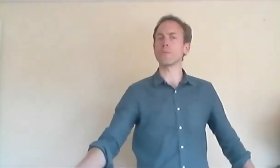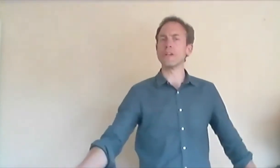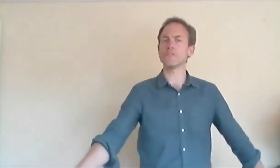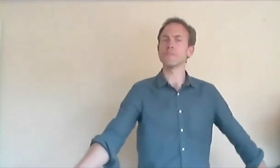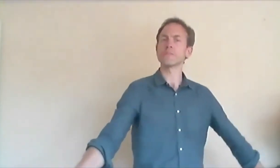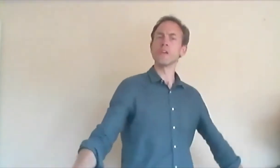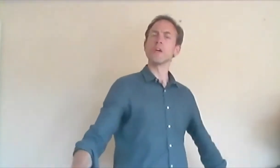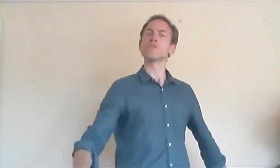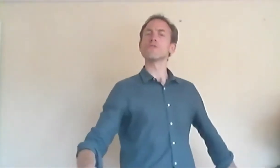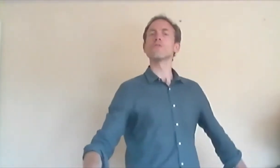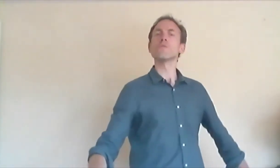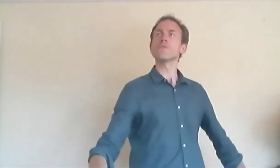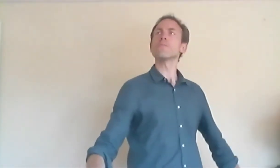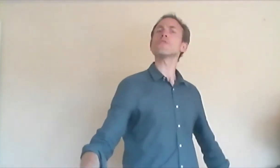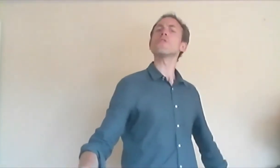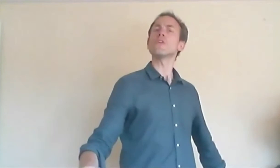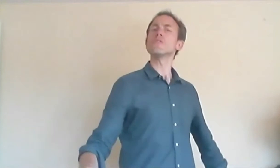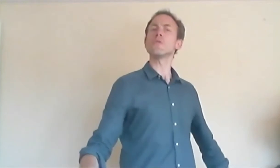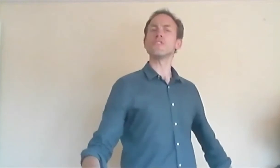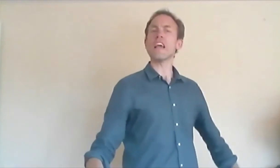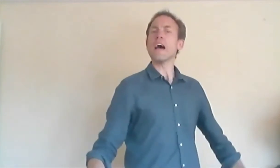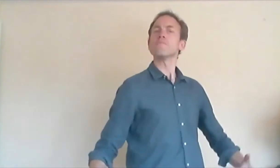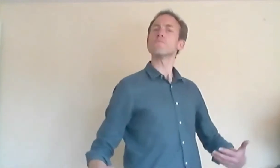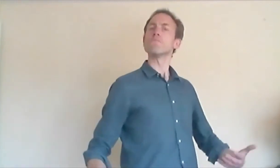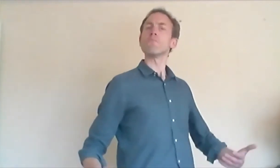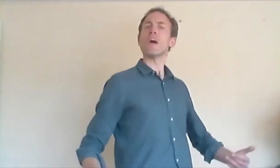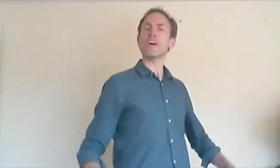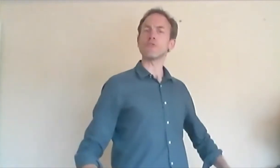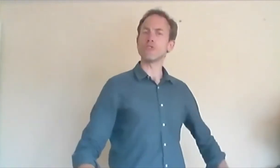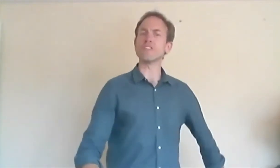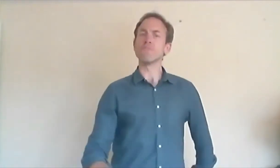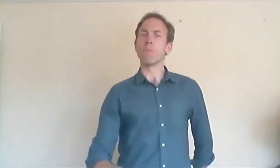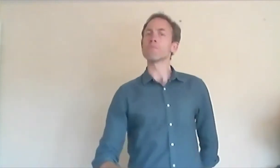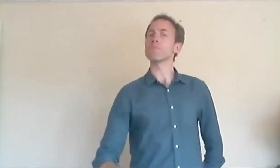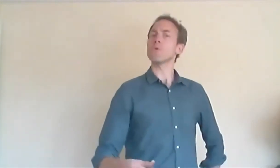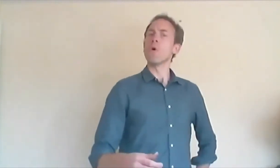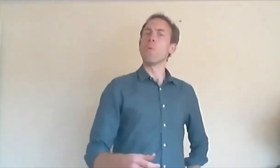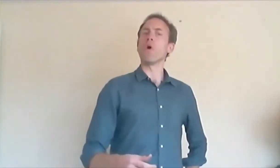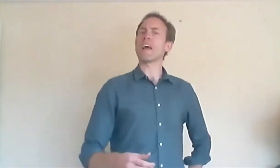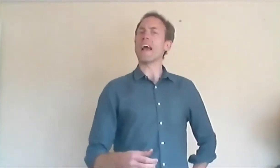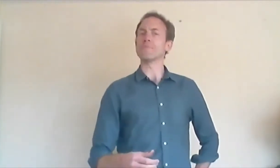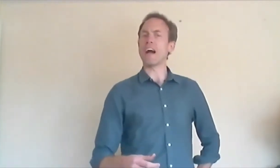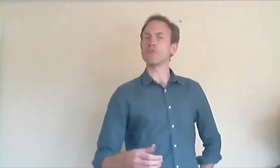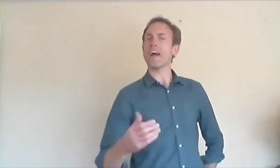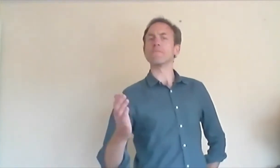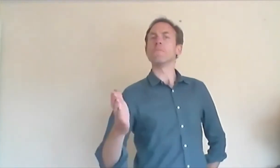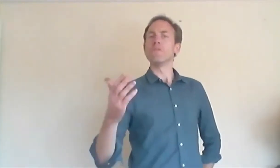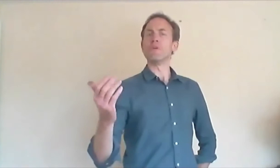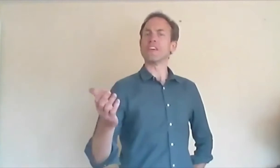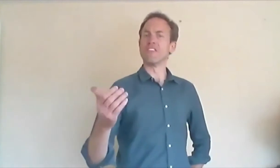a prince. Put your nose in the air. I could check. One hand behind your back, and maybe give a